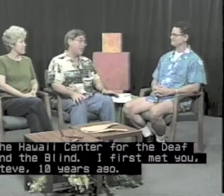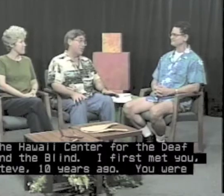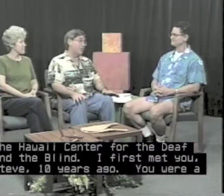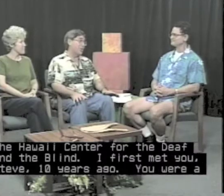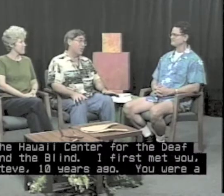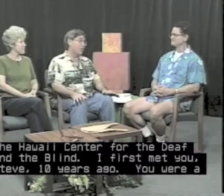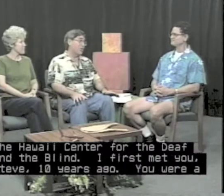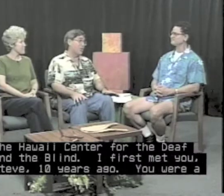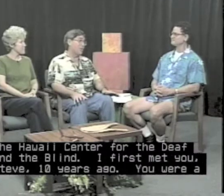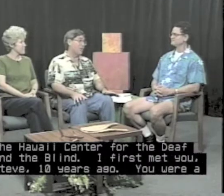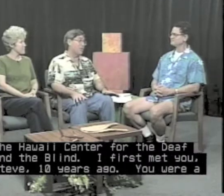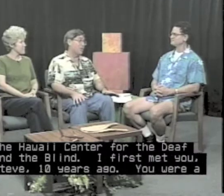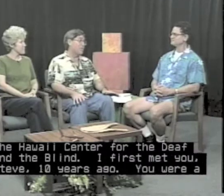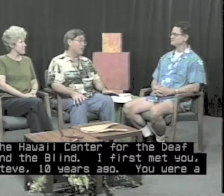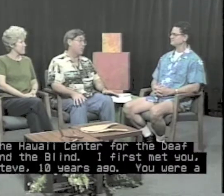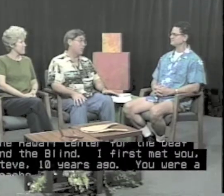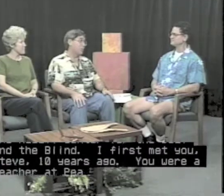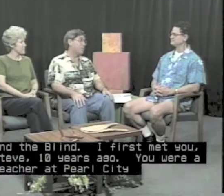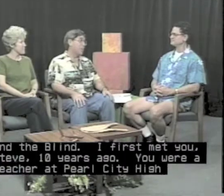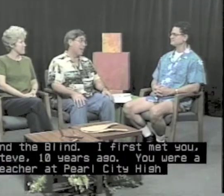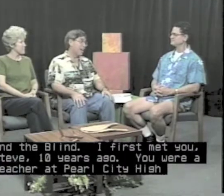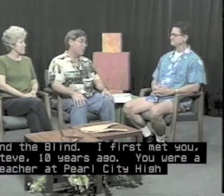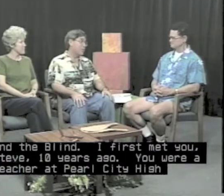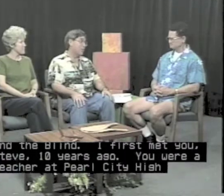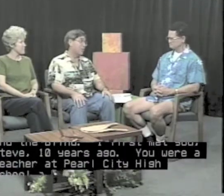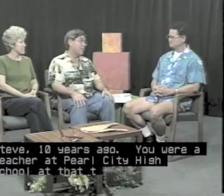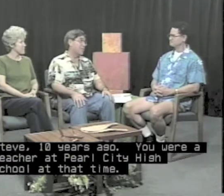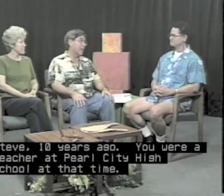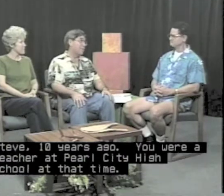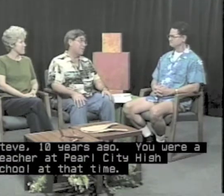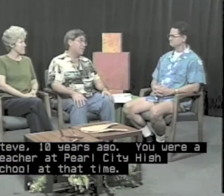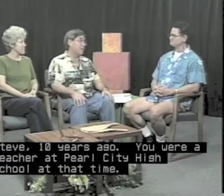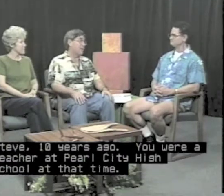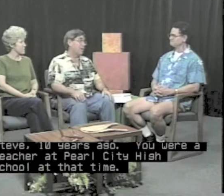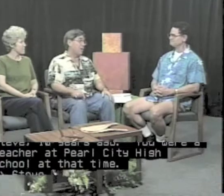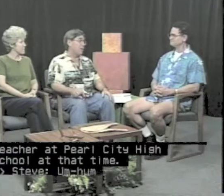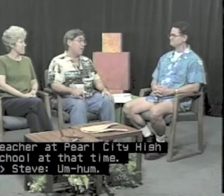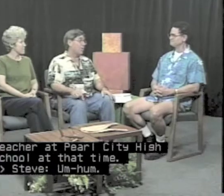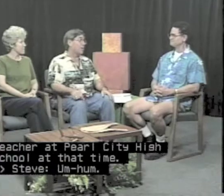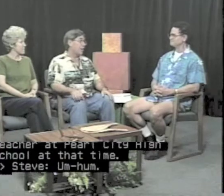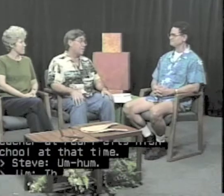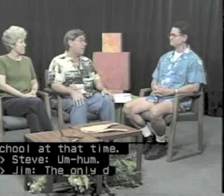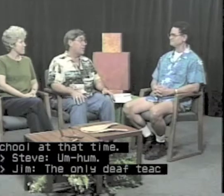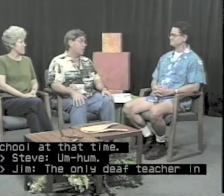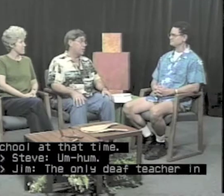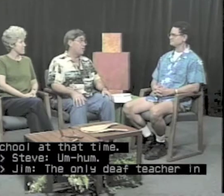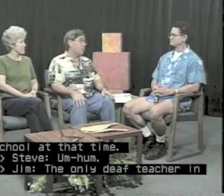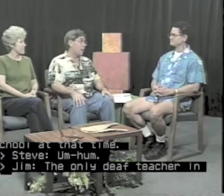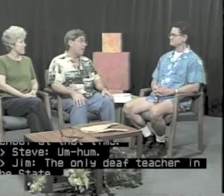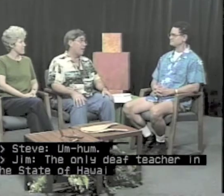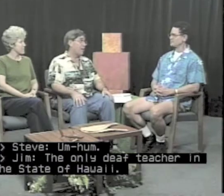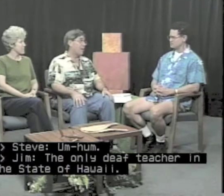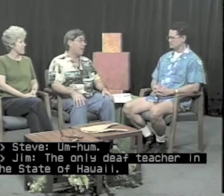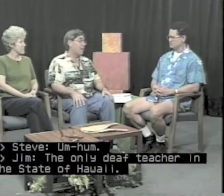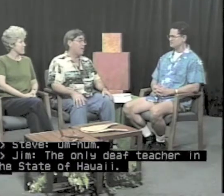years ago. You were a teacher at Pearl City High School at that time, the only deaf teacher in the state of Hawaii. That's correct.